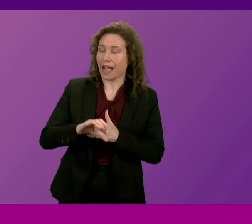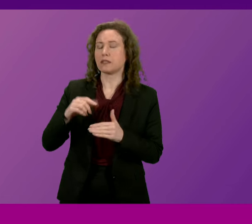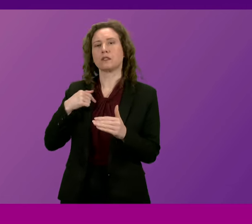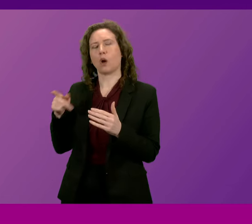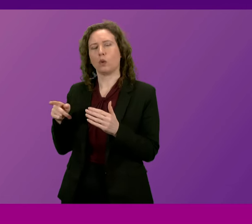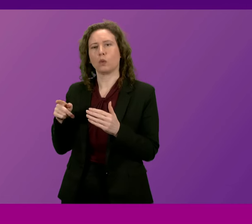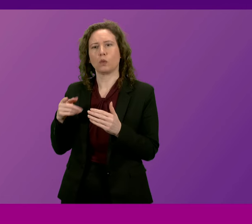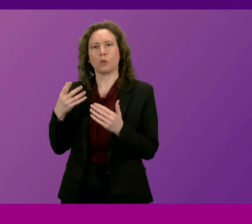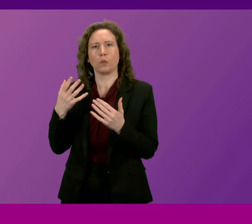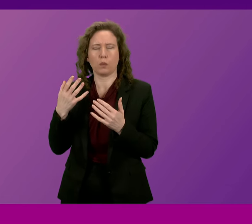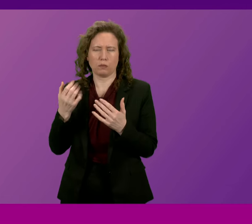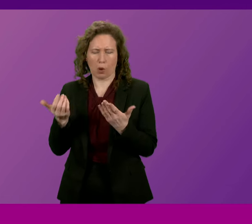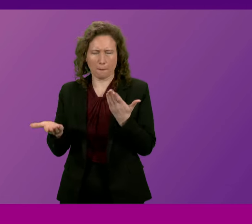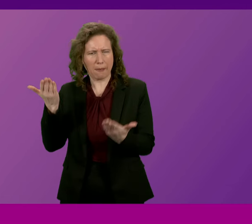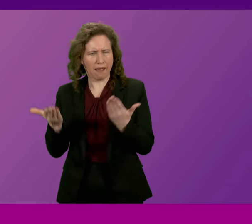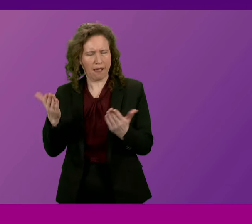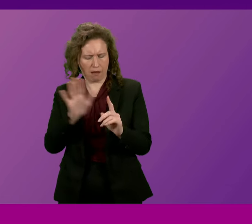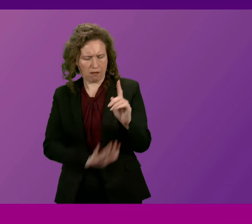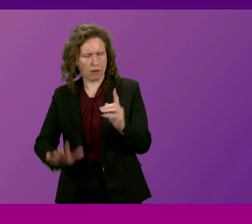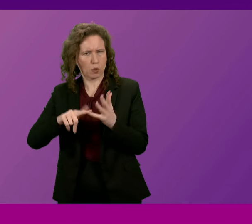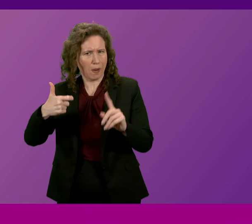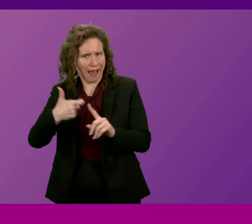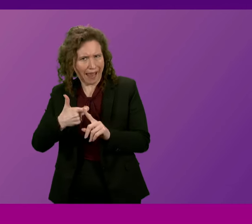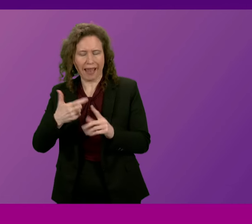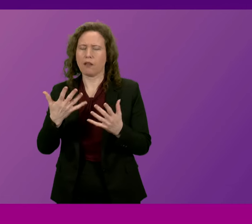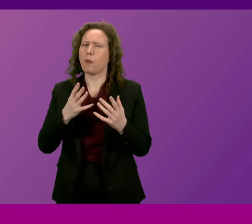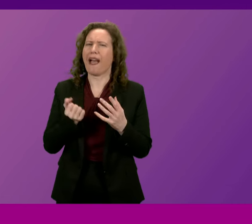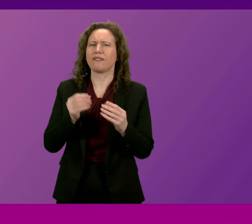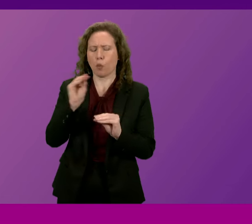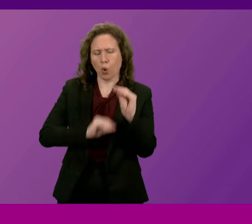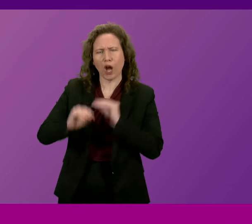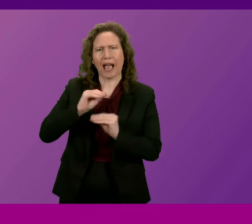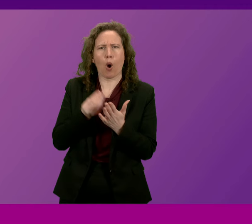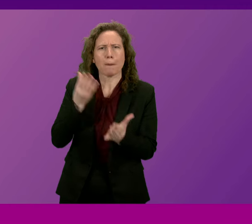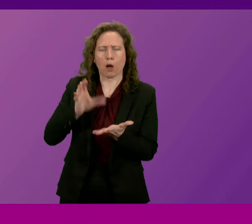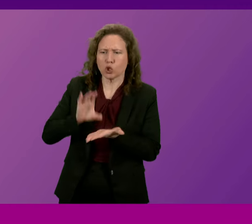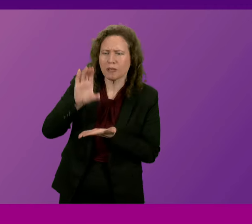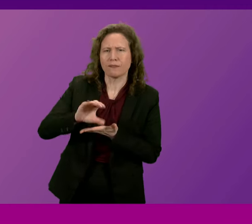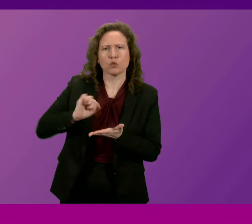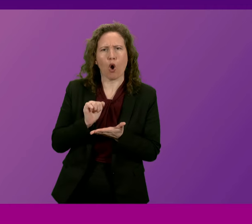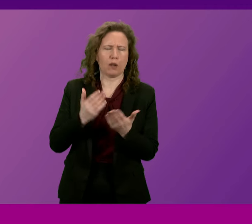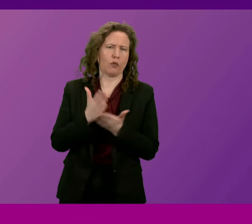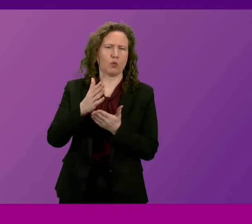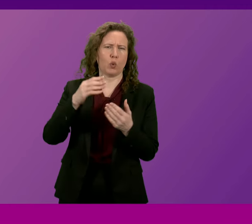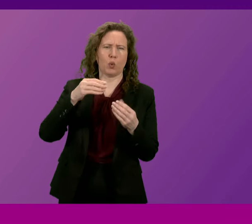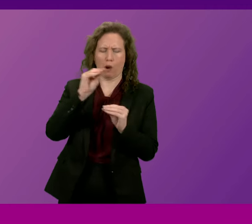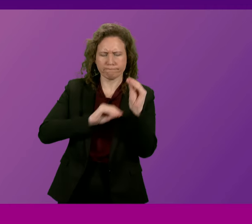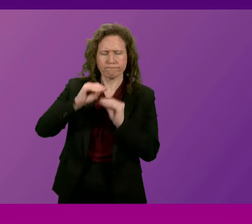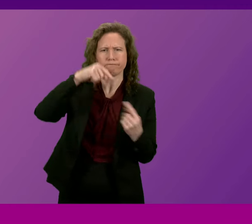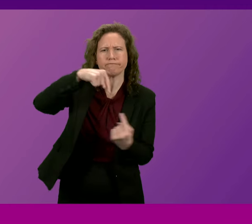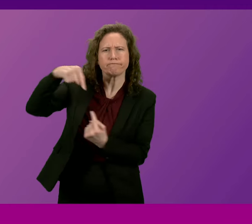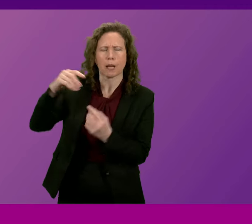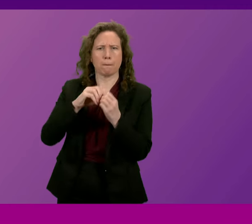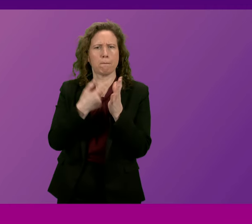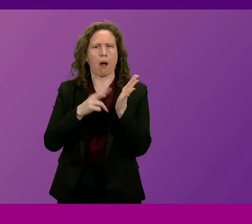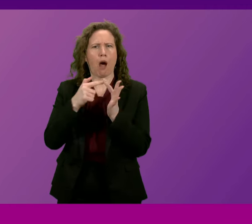undertaken on a comparative basis by the Barnet consequentials from the UK government. Because this government has been prepared